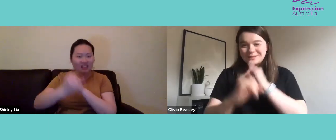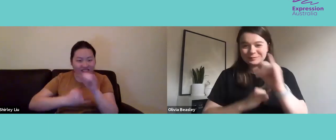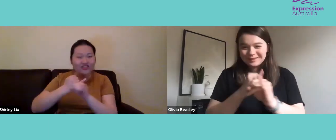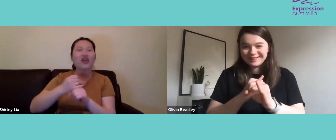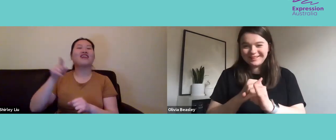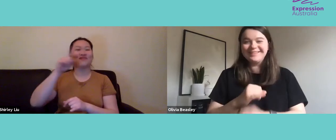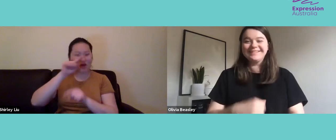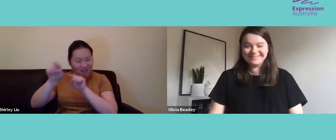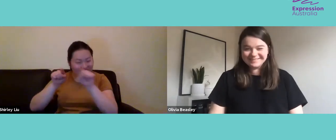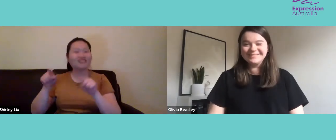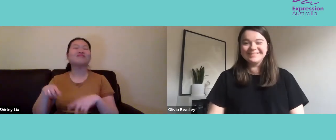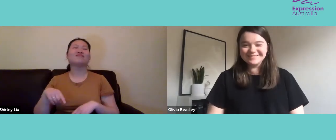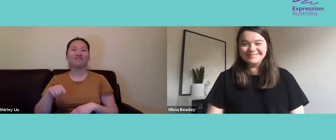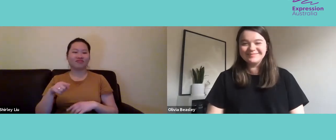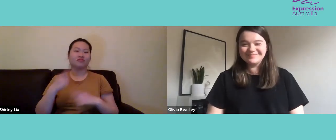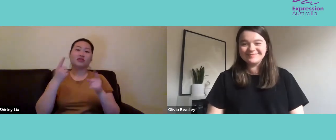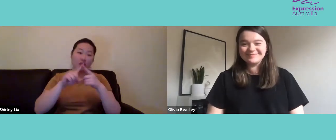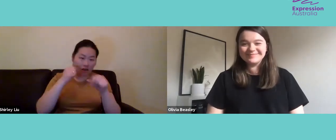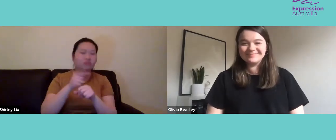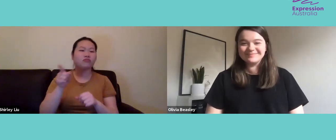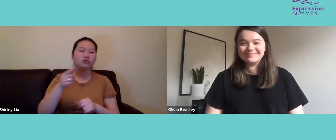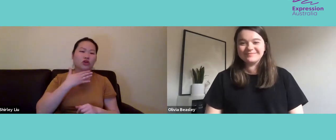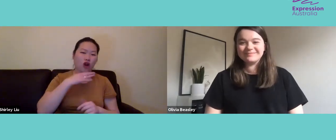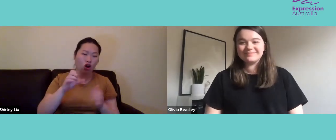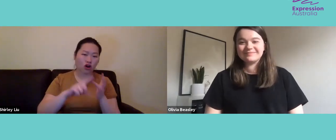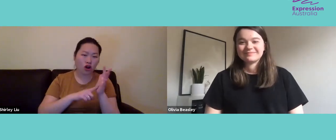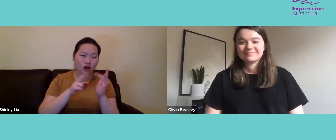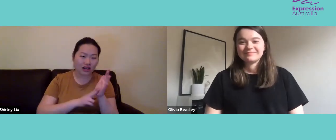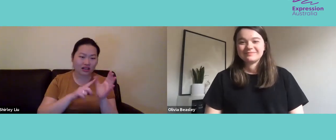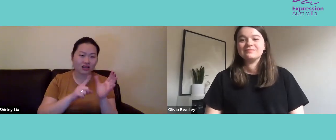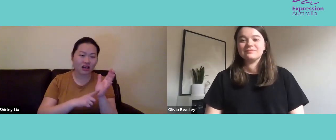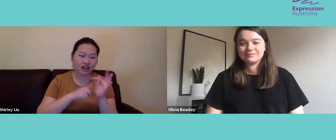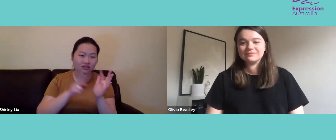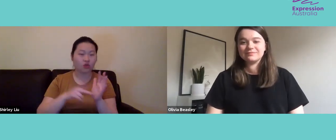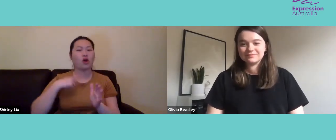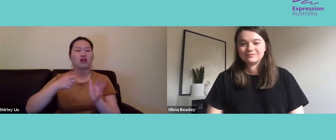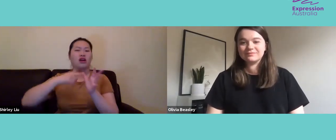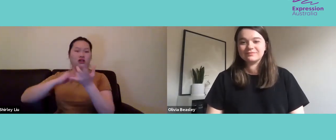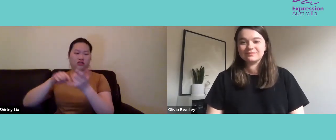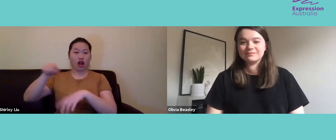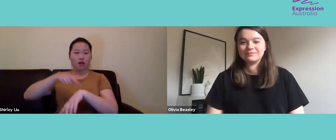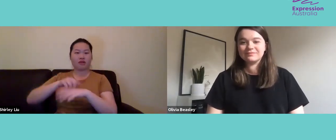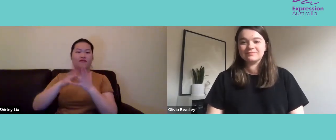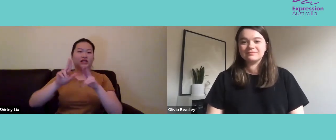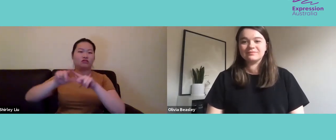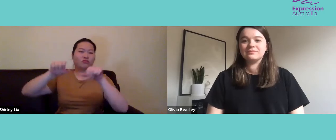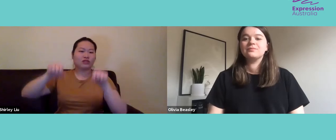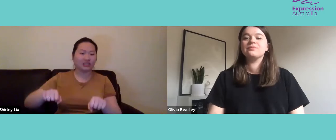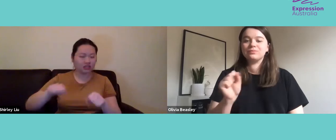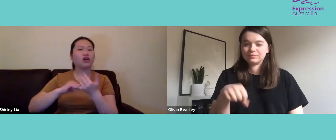Internationally, I'm able to meet more people, like Colin Allen. At the time, he was the World Federation of the